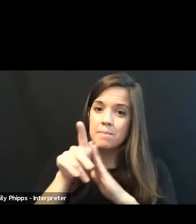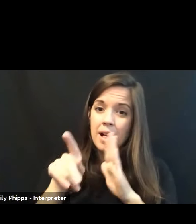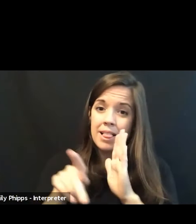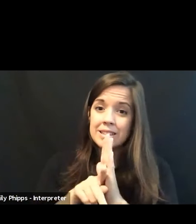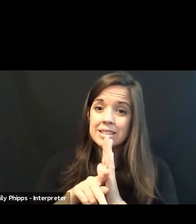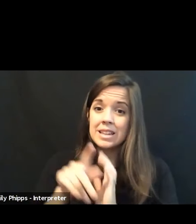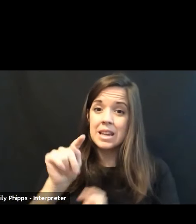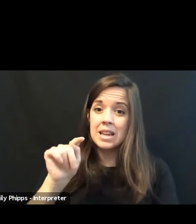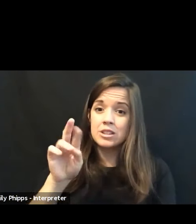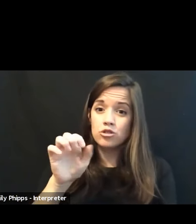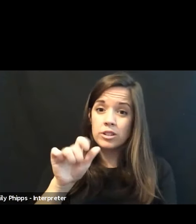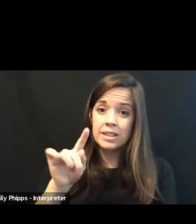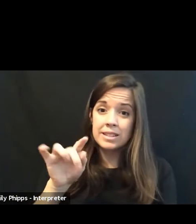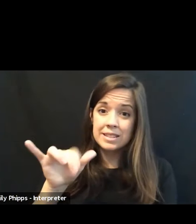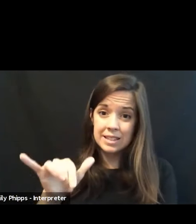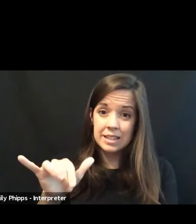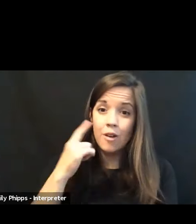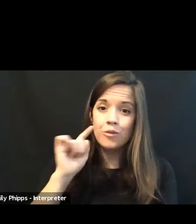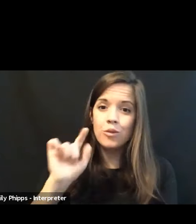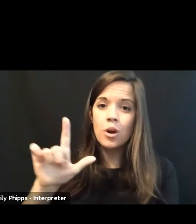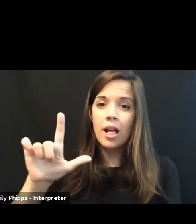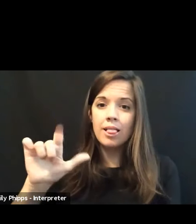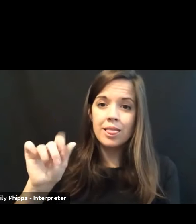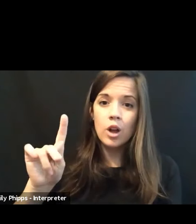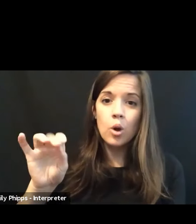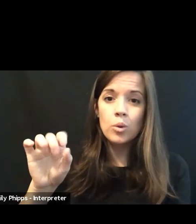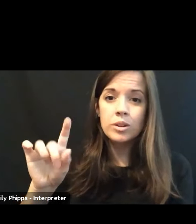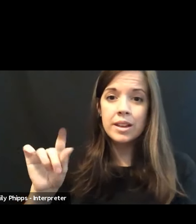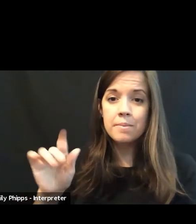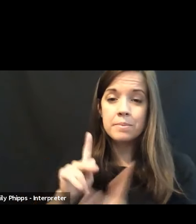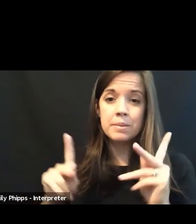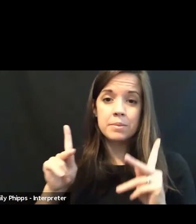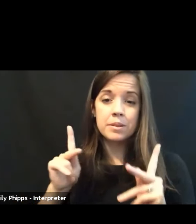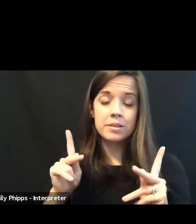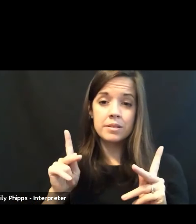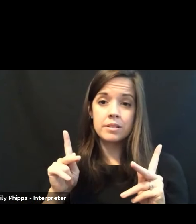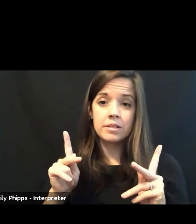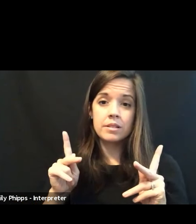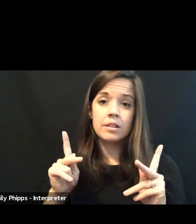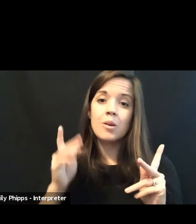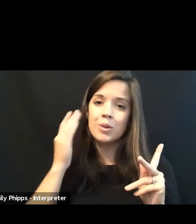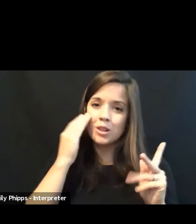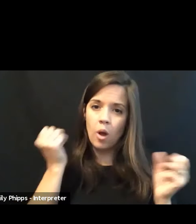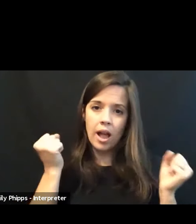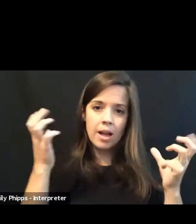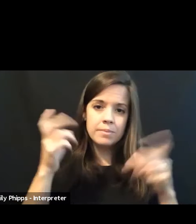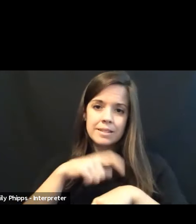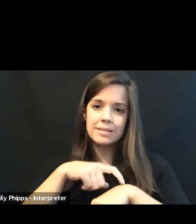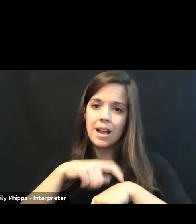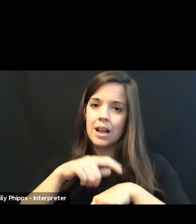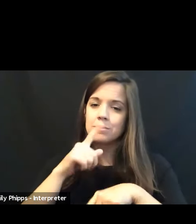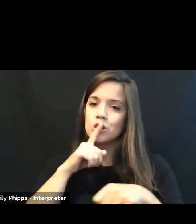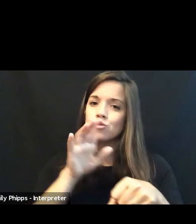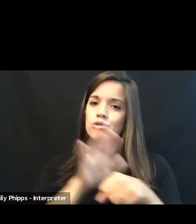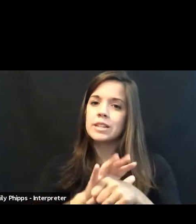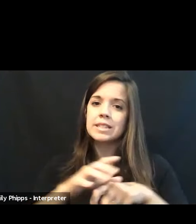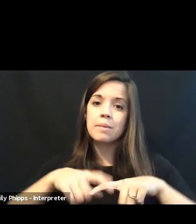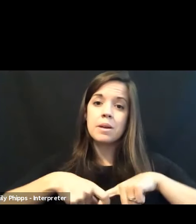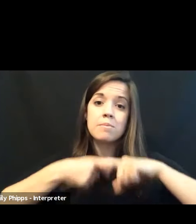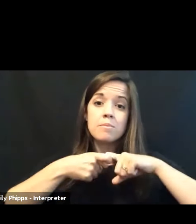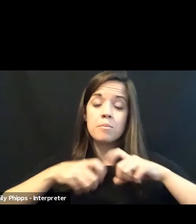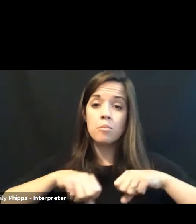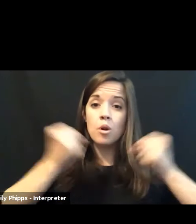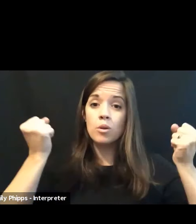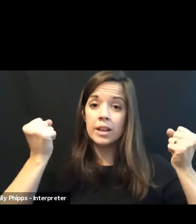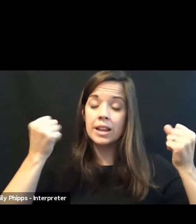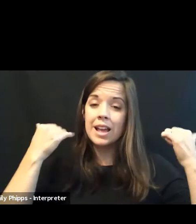to Lakota. But then we know how many times these treaties have been broken. But now to have the